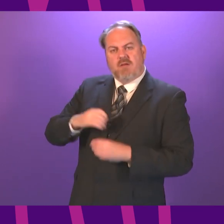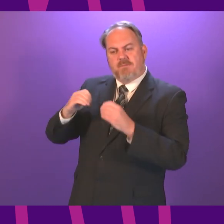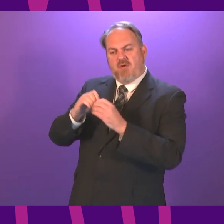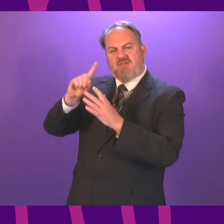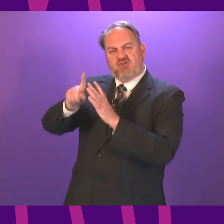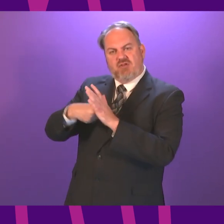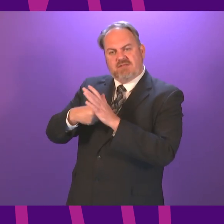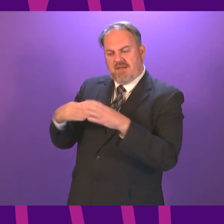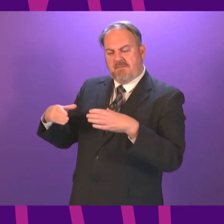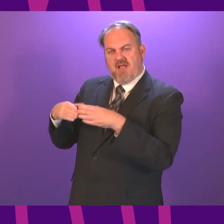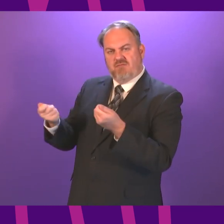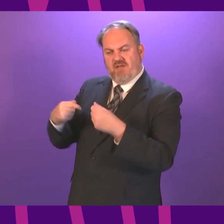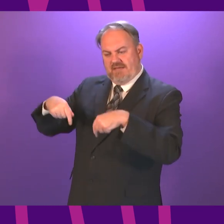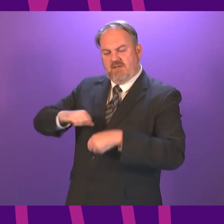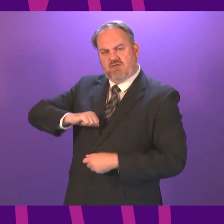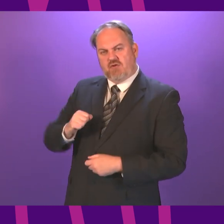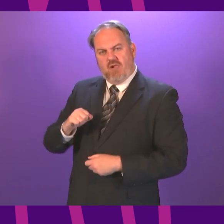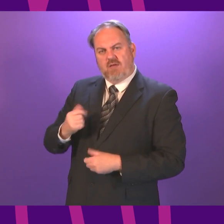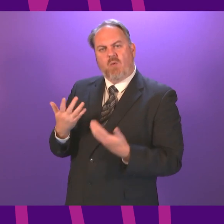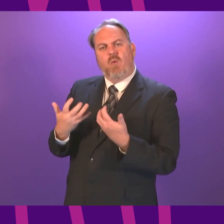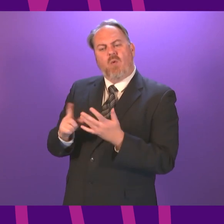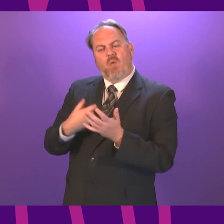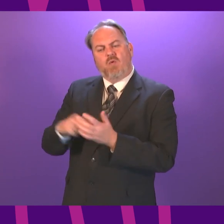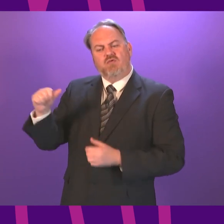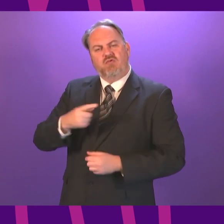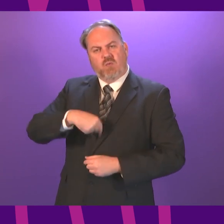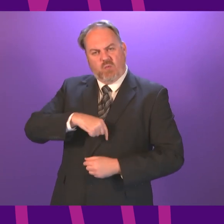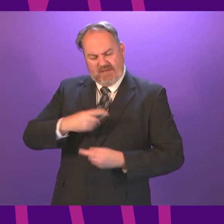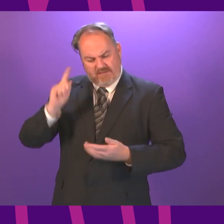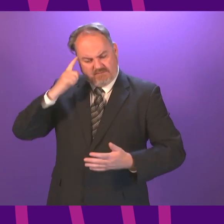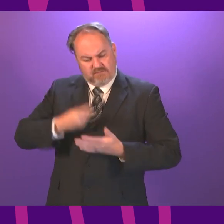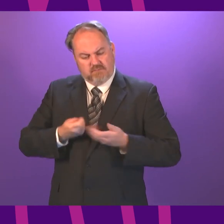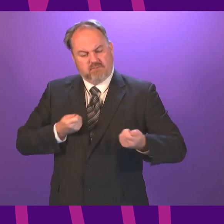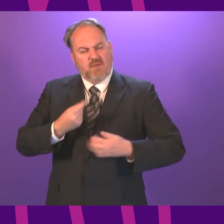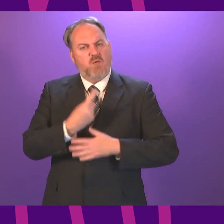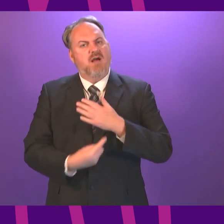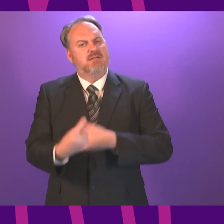people in the election and the proposition on which we were overwhelmingly elected